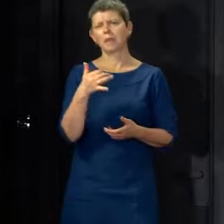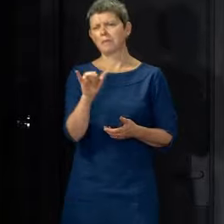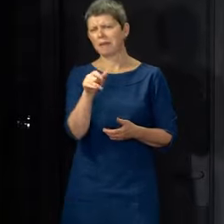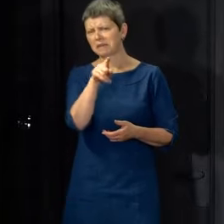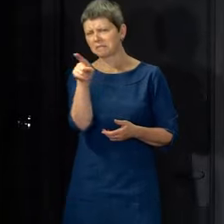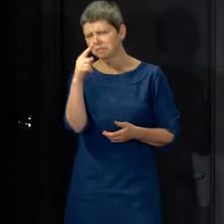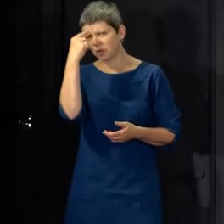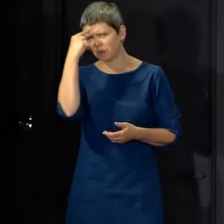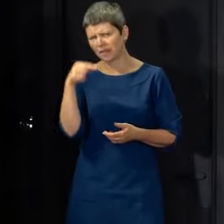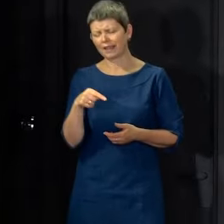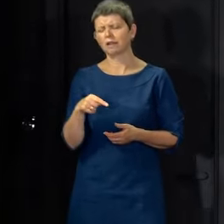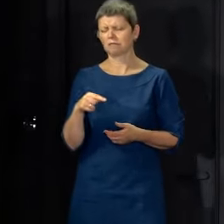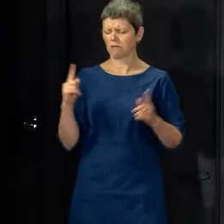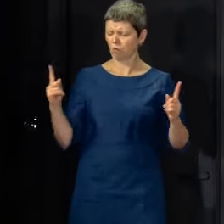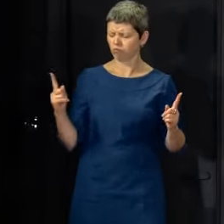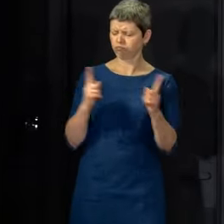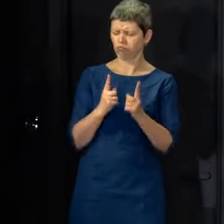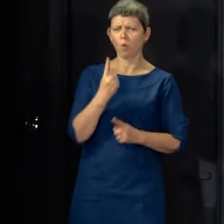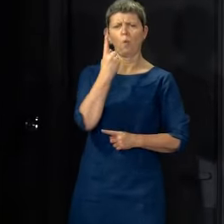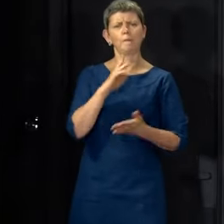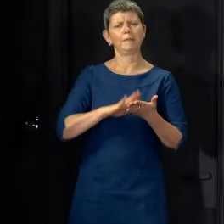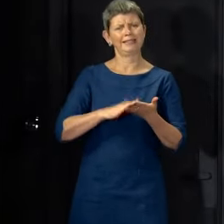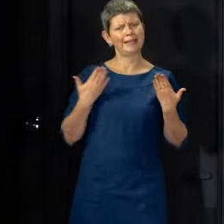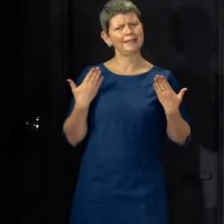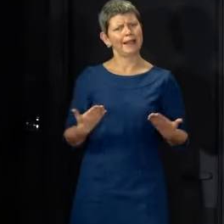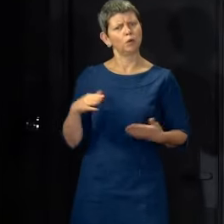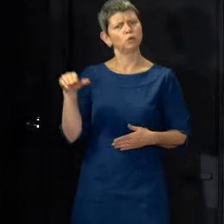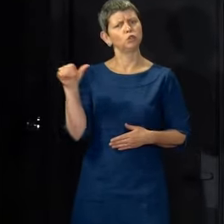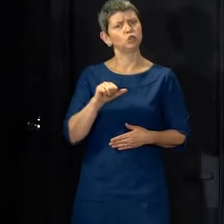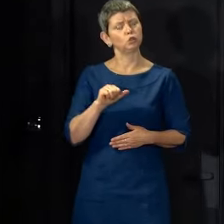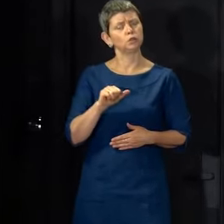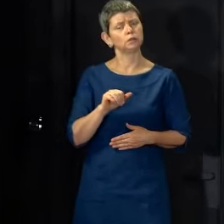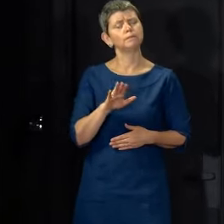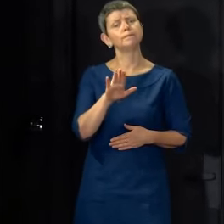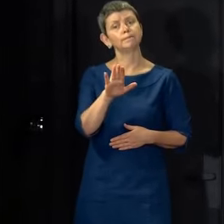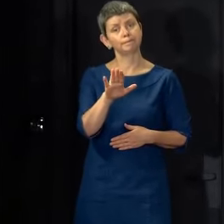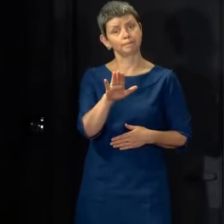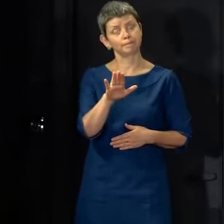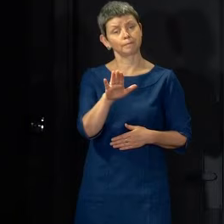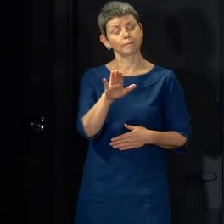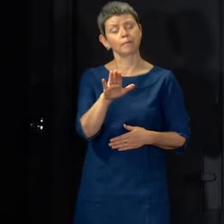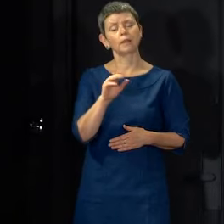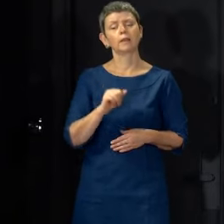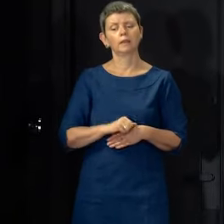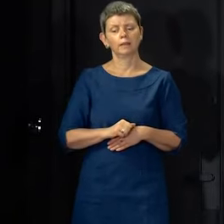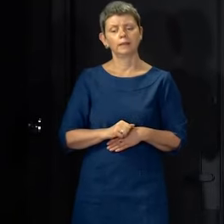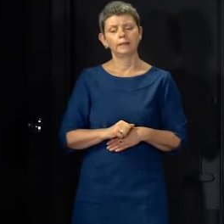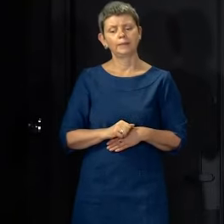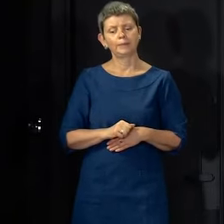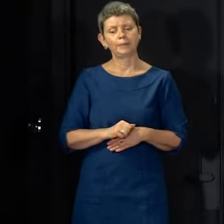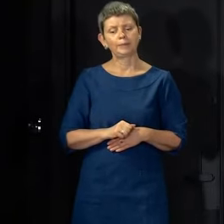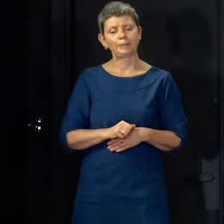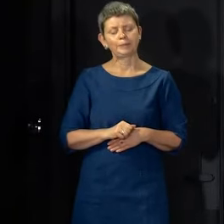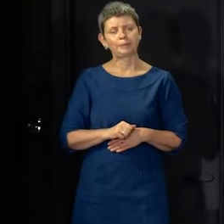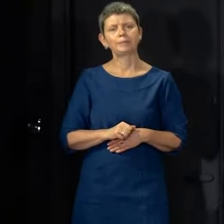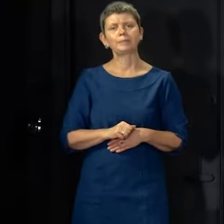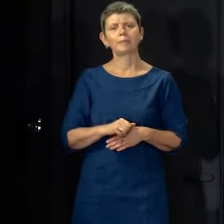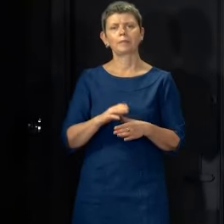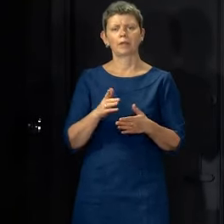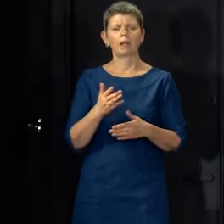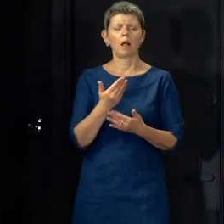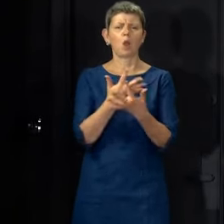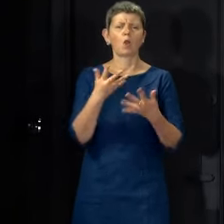reduce the two metres to one metre. Now, given the strength of the economic argument that many are making,